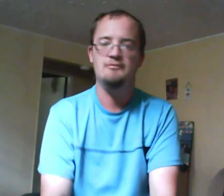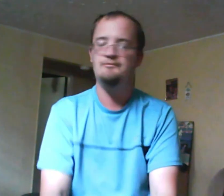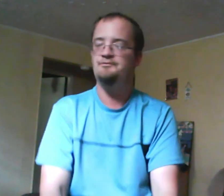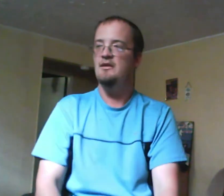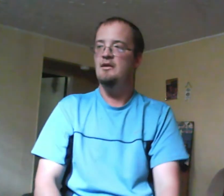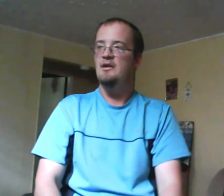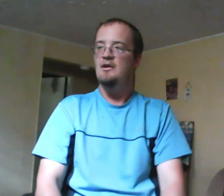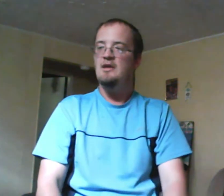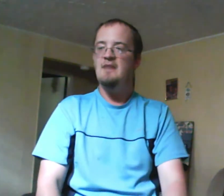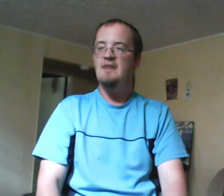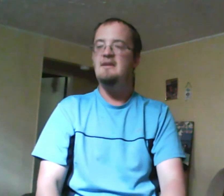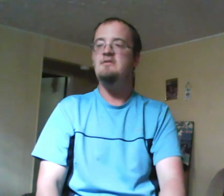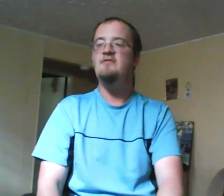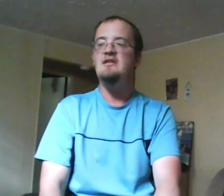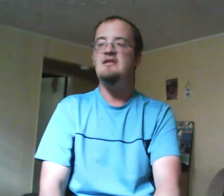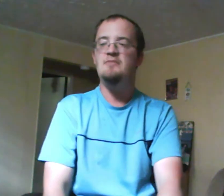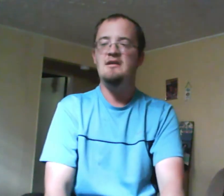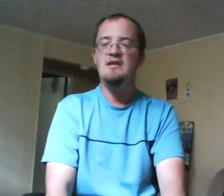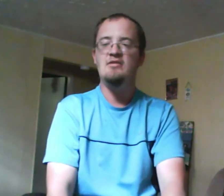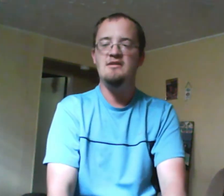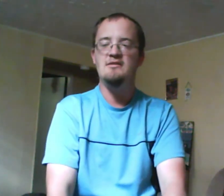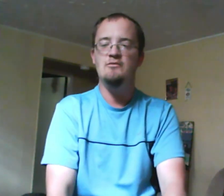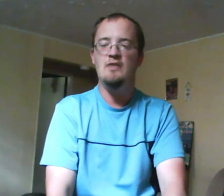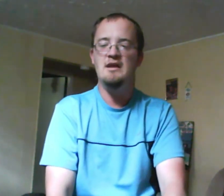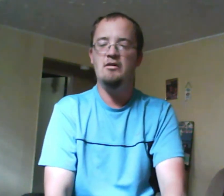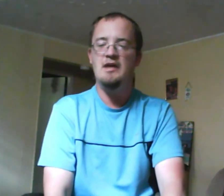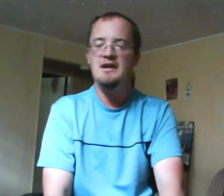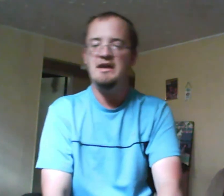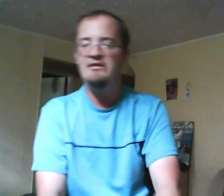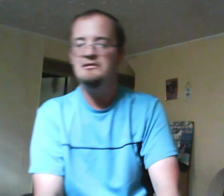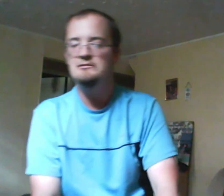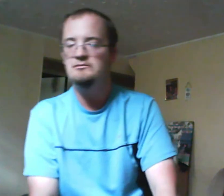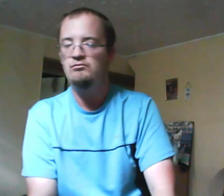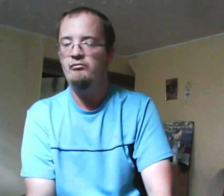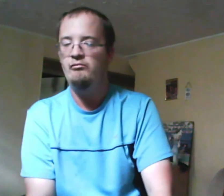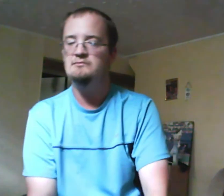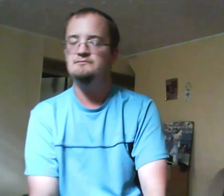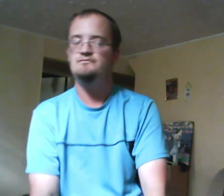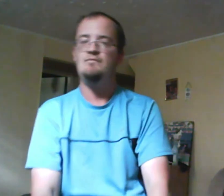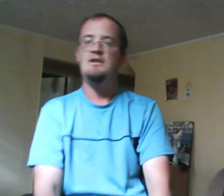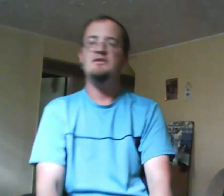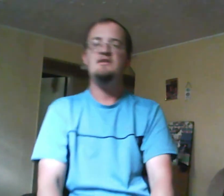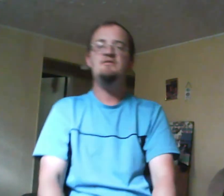anyway Maya becomes a feminist in Next Class season 1 aka season 15 for me